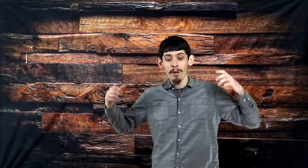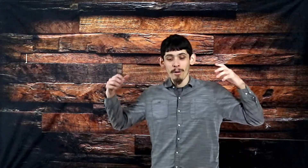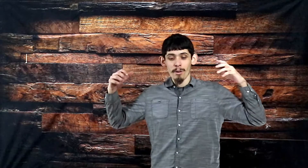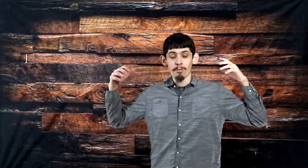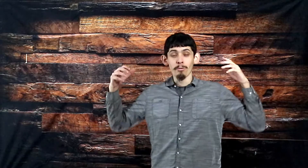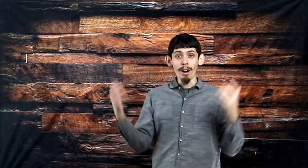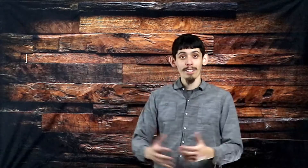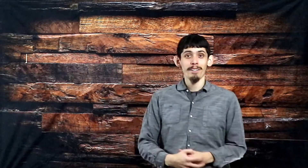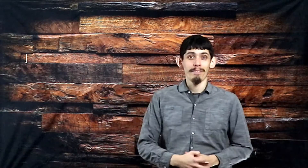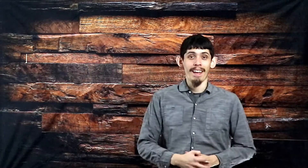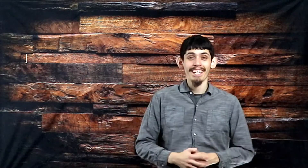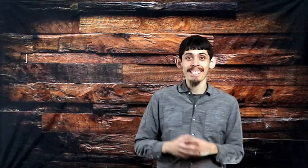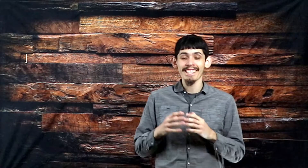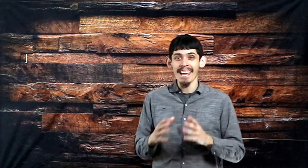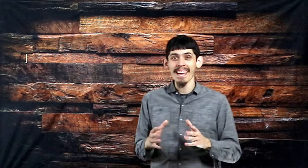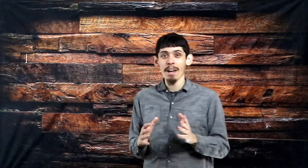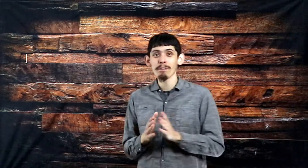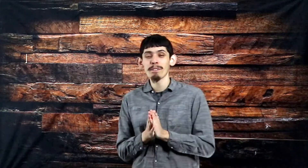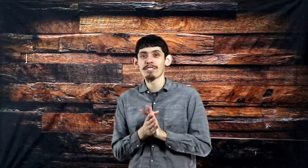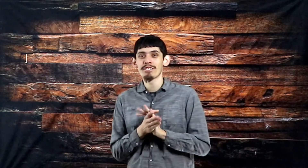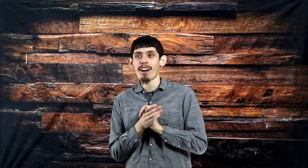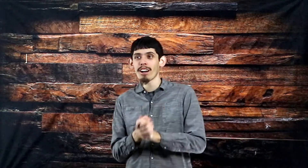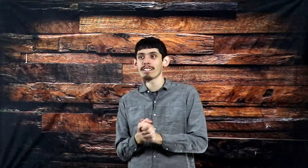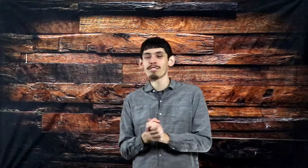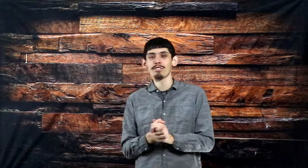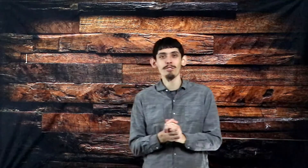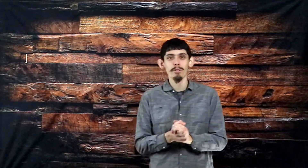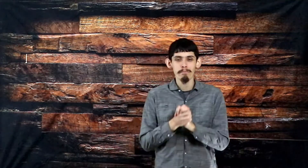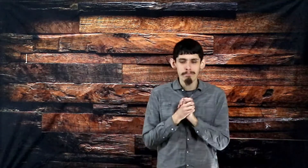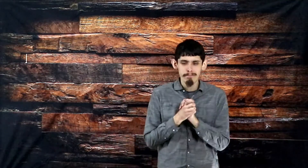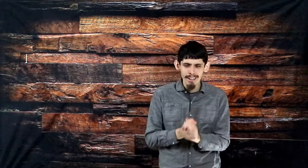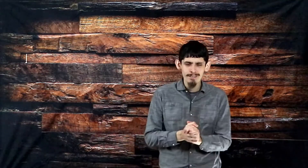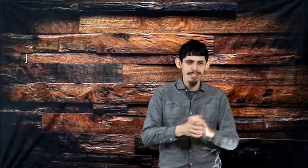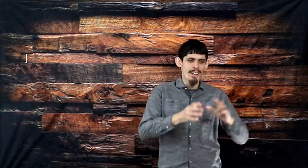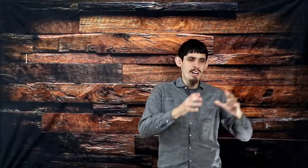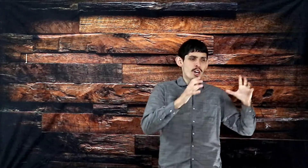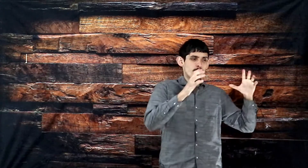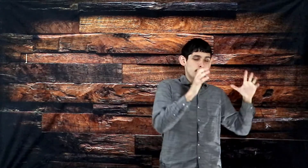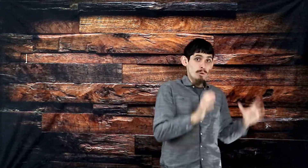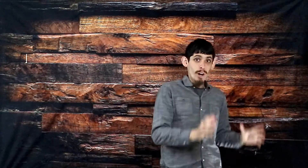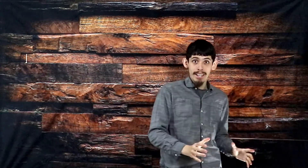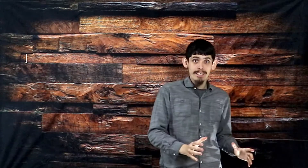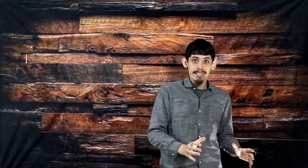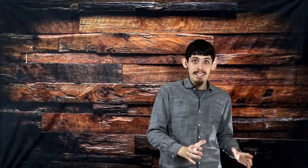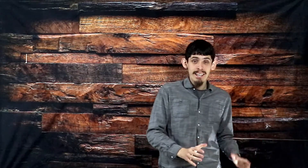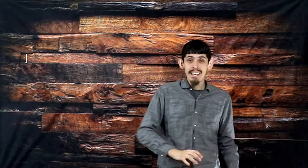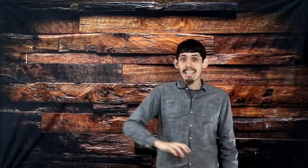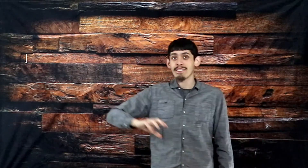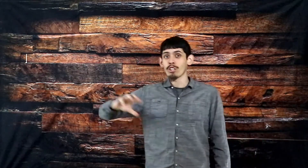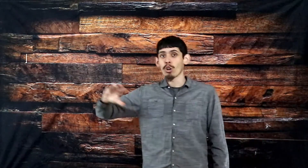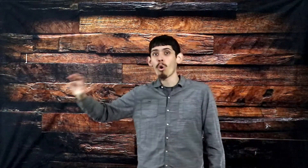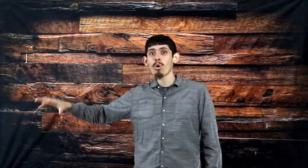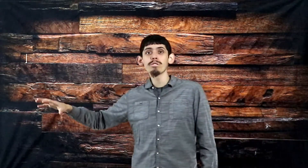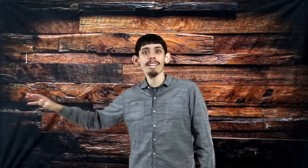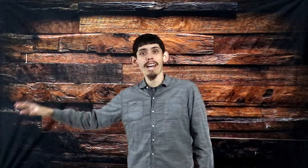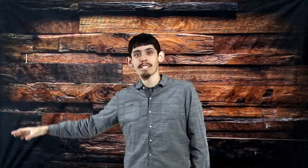Welcome! Today I'm going to be talking to you about Christ in the Old Testament.